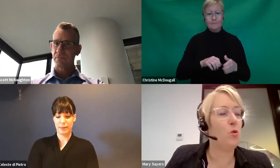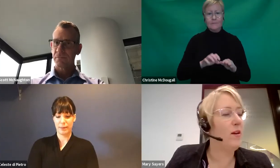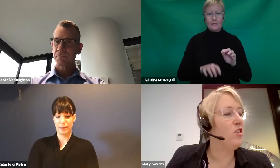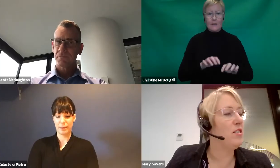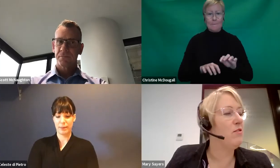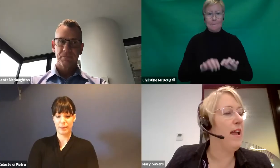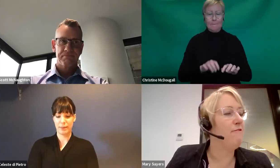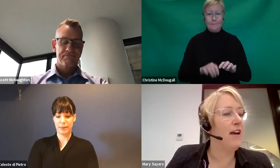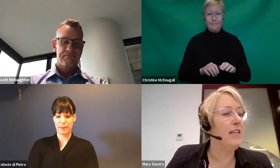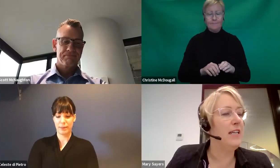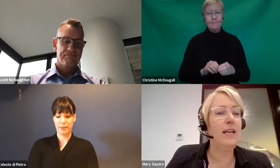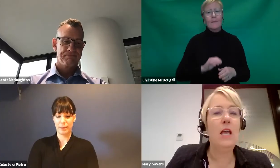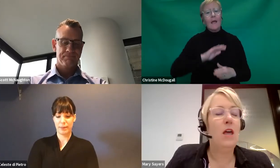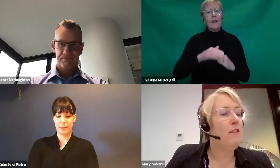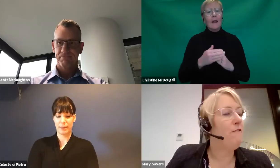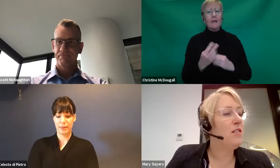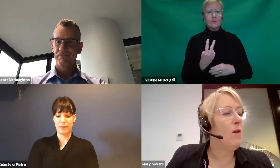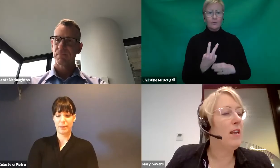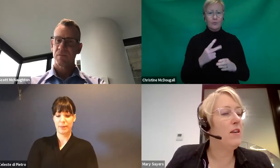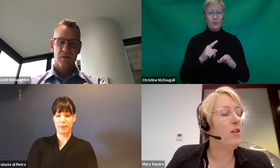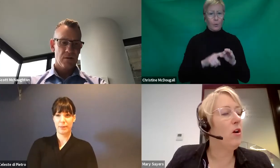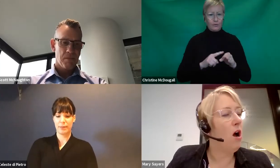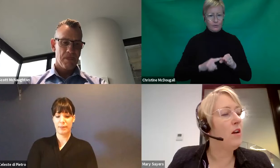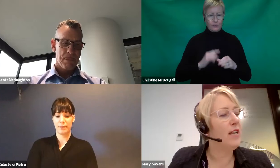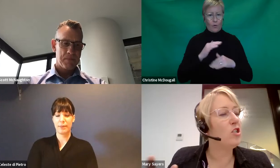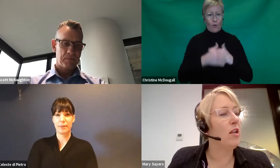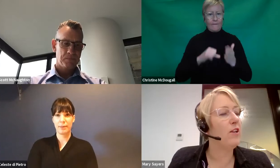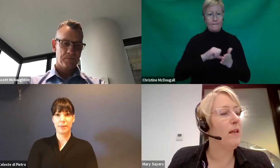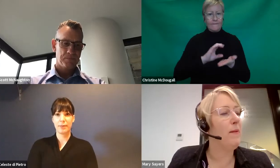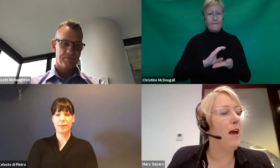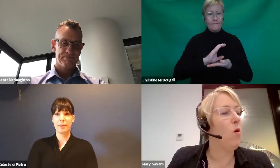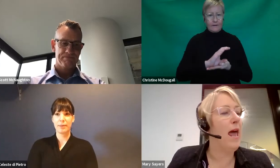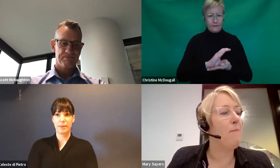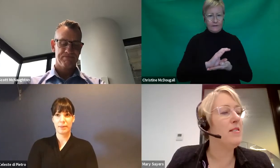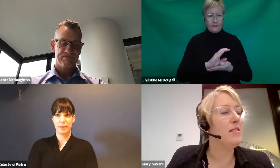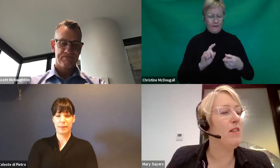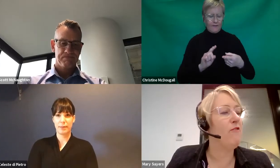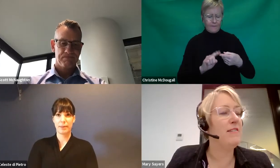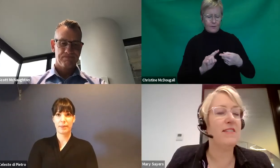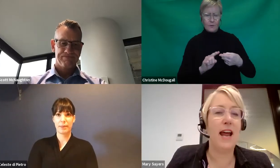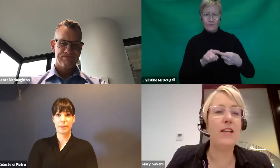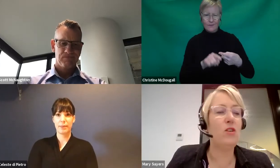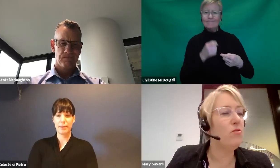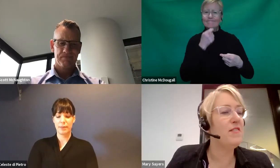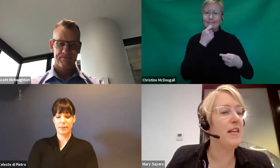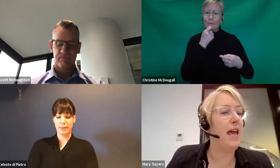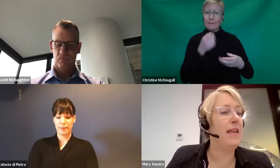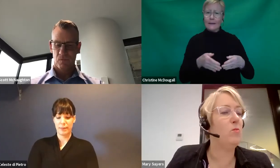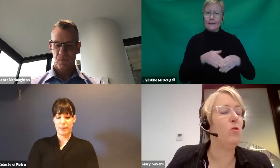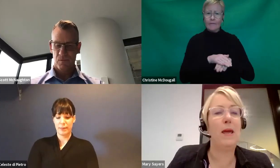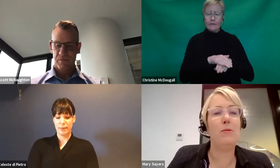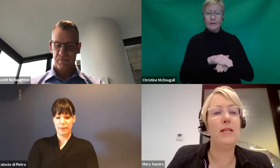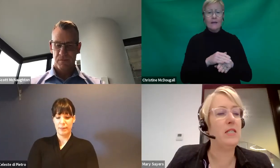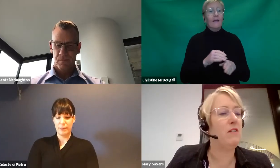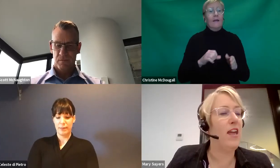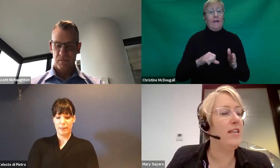the final two questions are around funding. The first one, you kind of touched on a little bit about what happens with funds that aren't used and